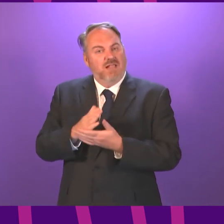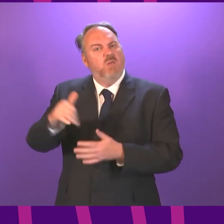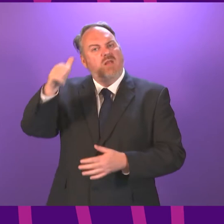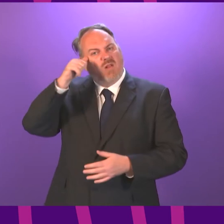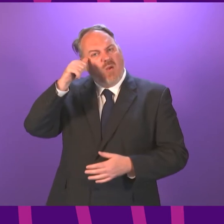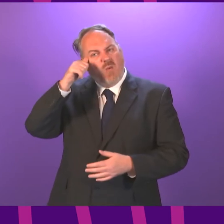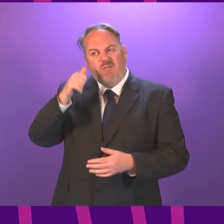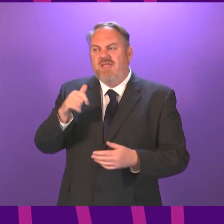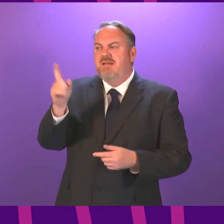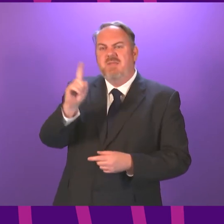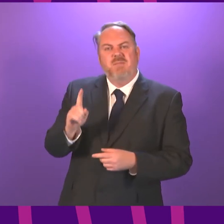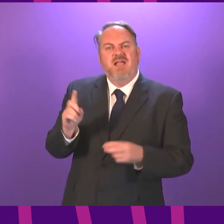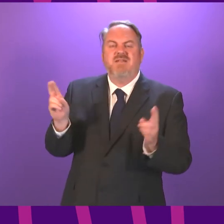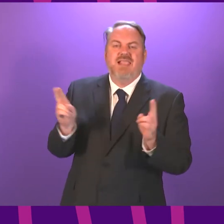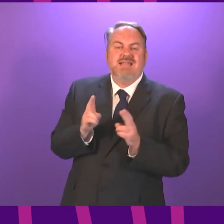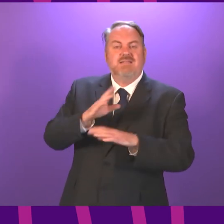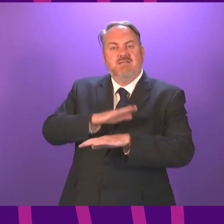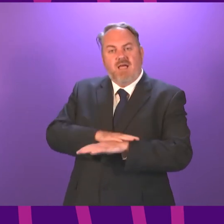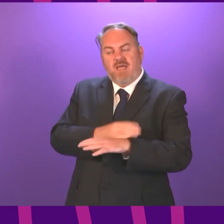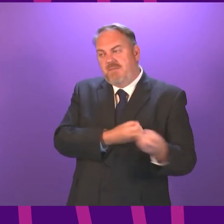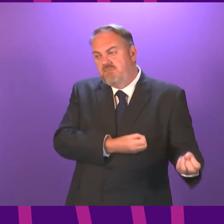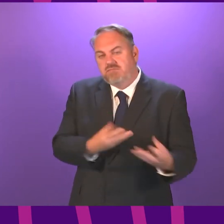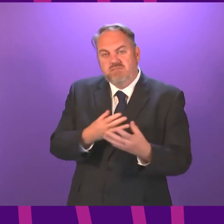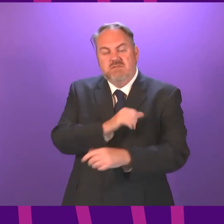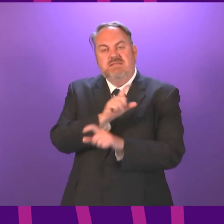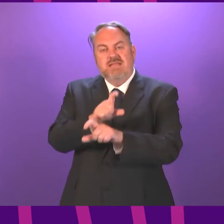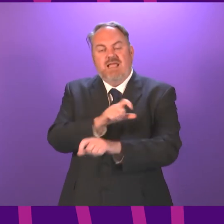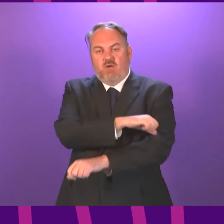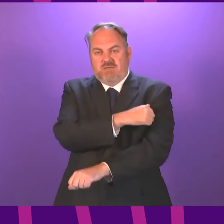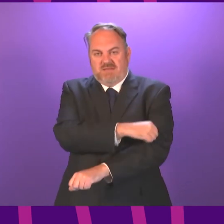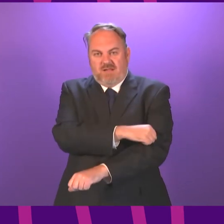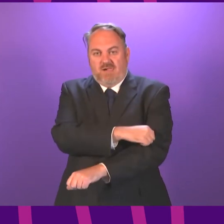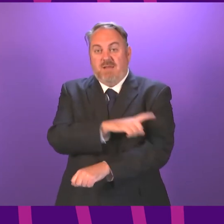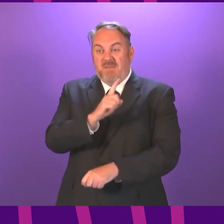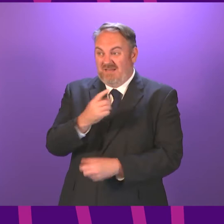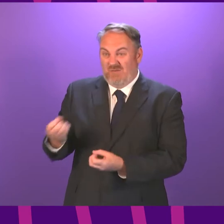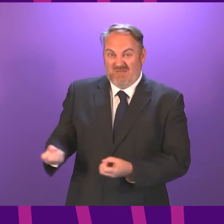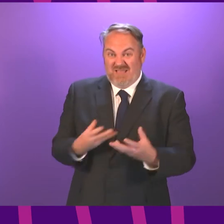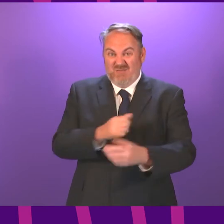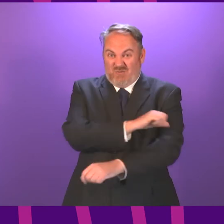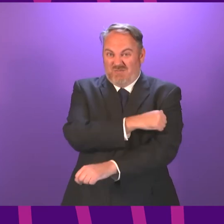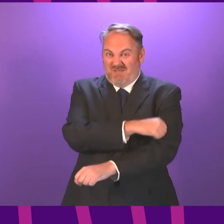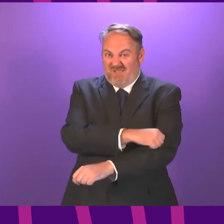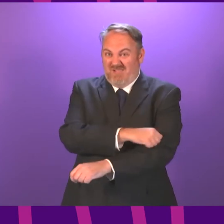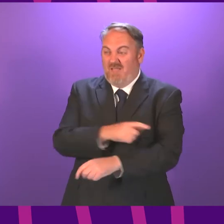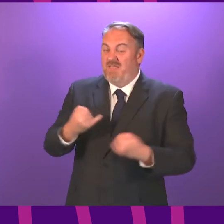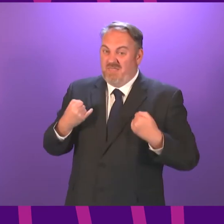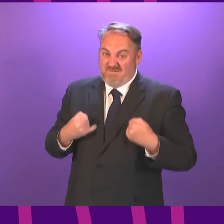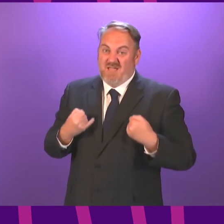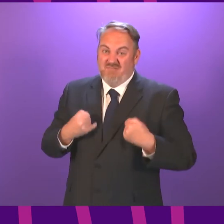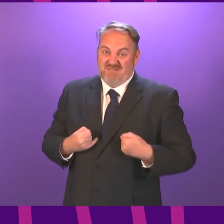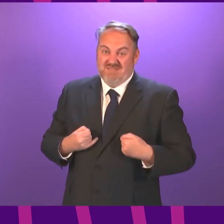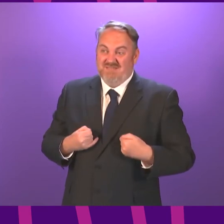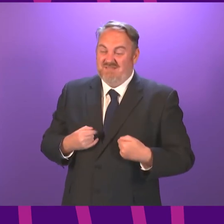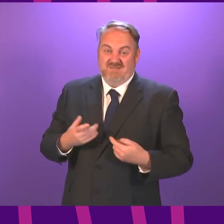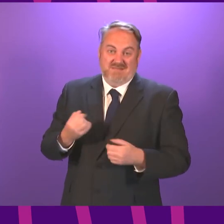people may be spending less time in hospital, it's still the case that if you do end up in hospital because of COVID, the virus has made you seriously unwell.